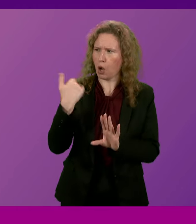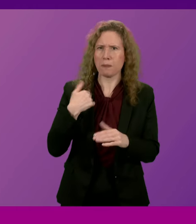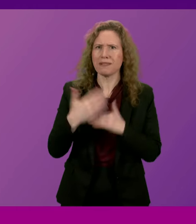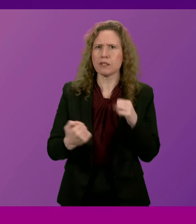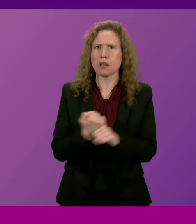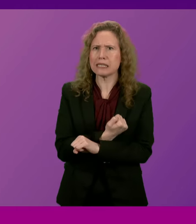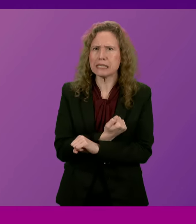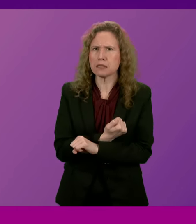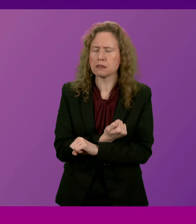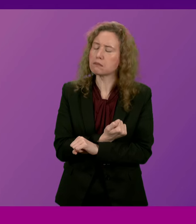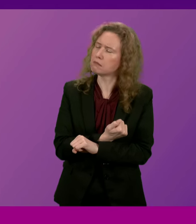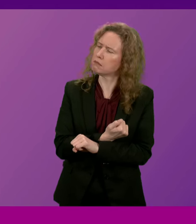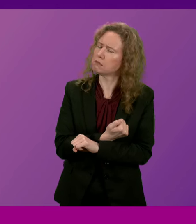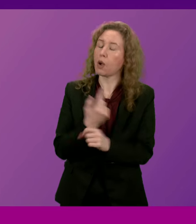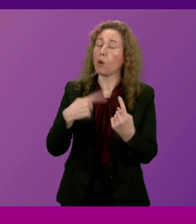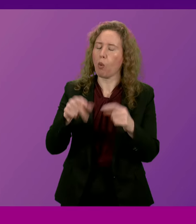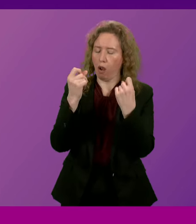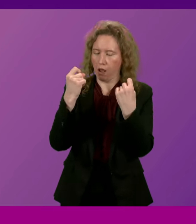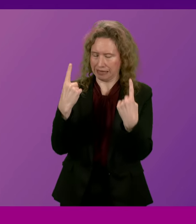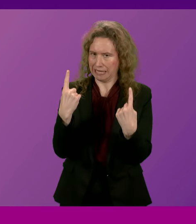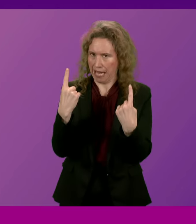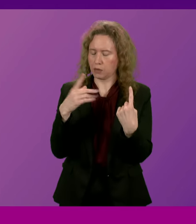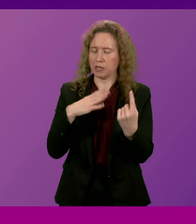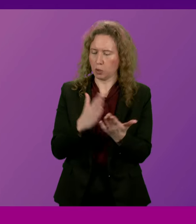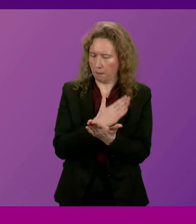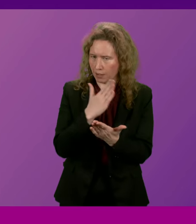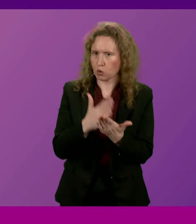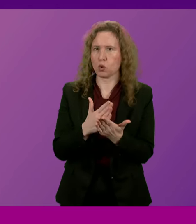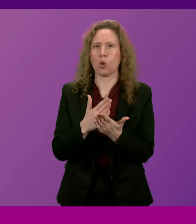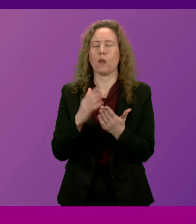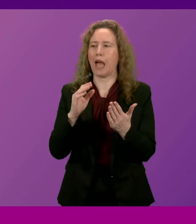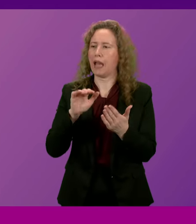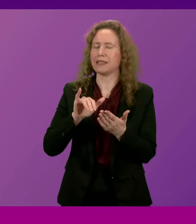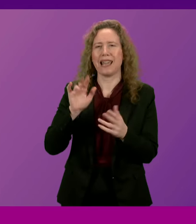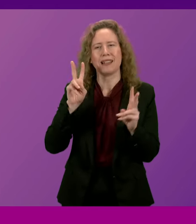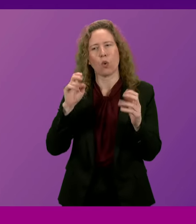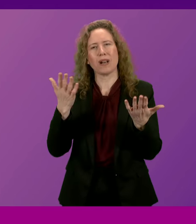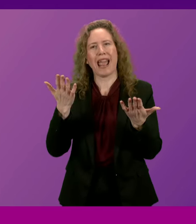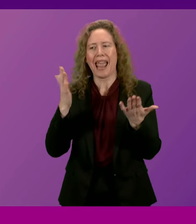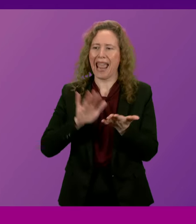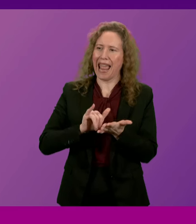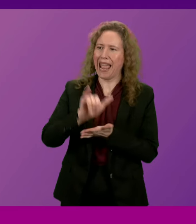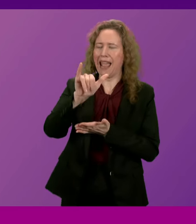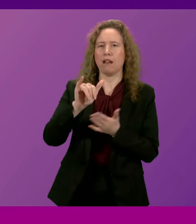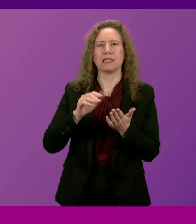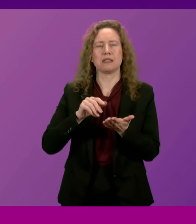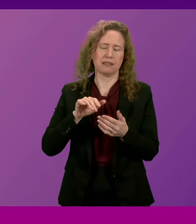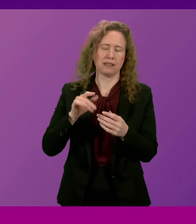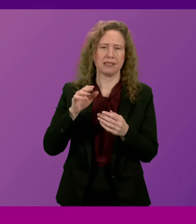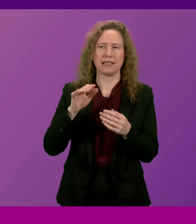acted on. Now, we all understand the need to ensure an exemption to air departure tax for our island communities.